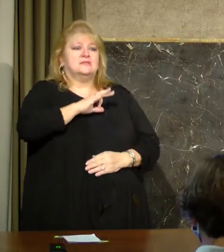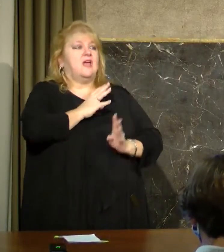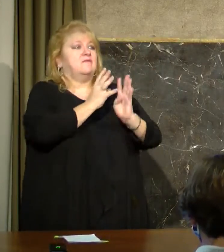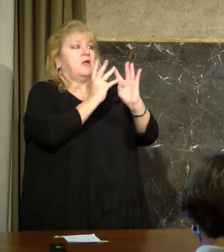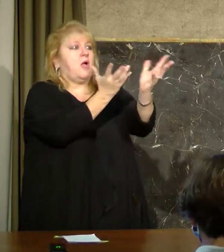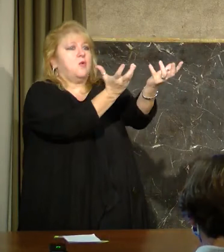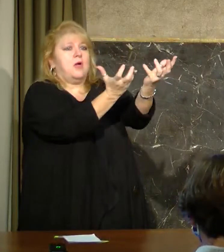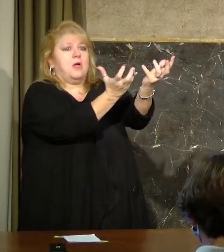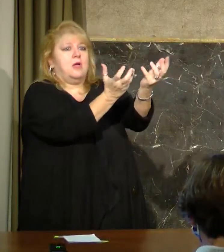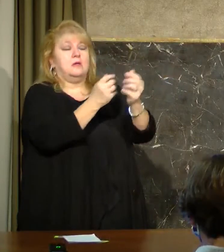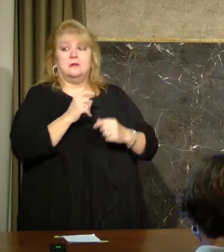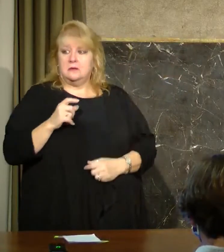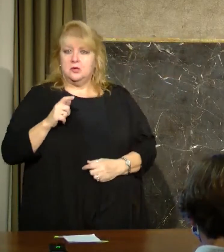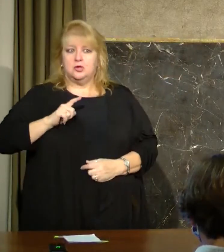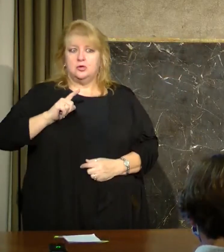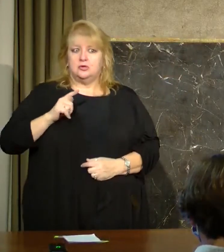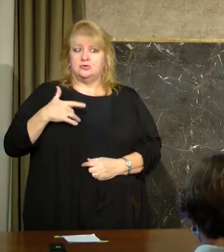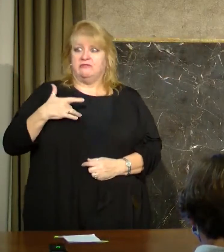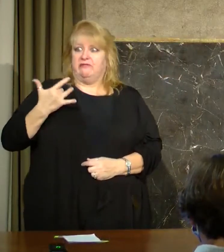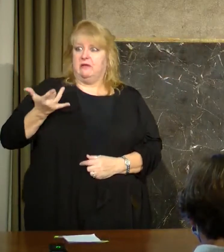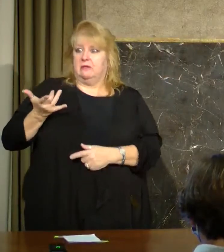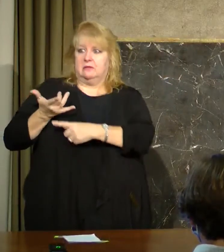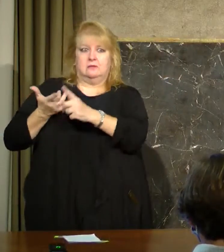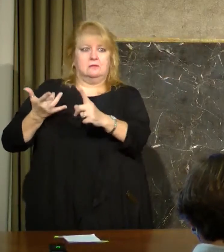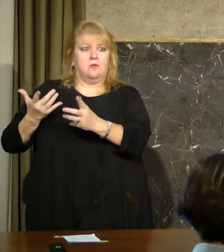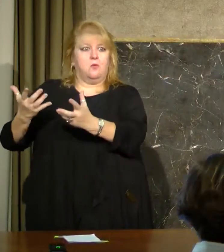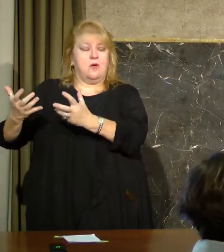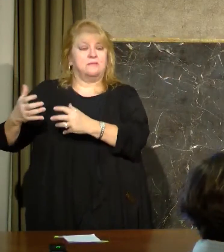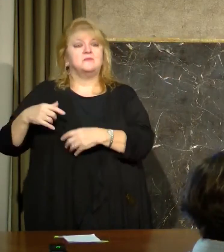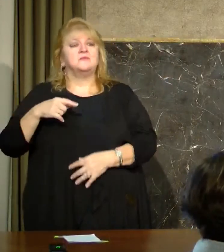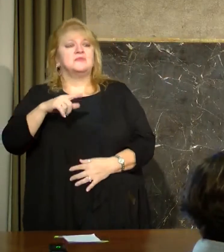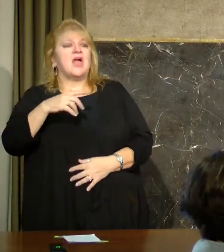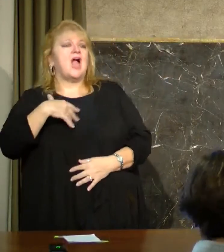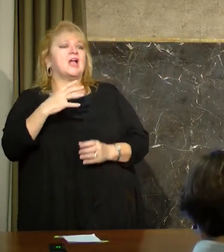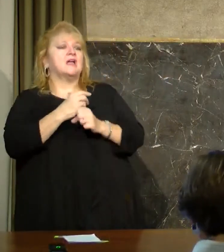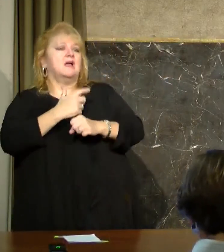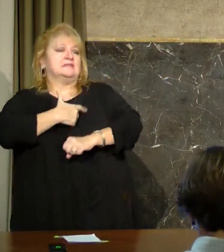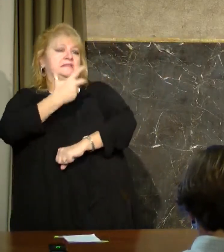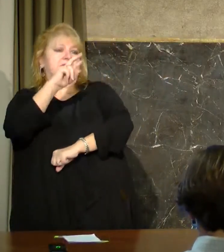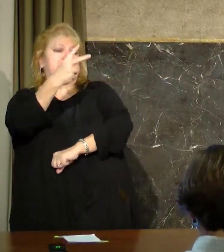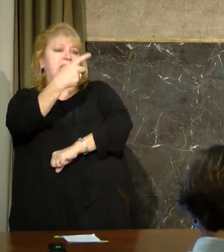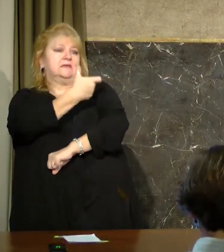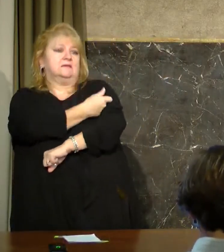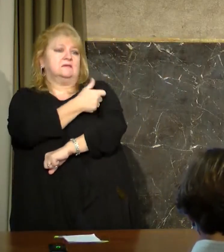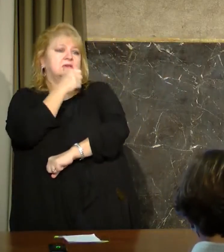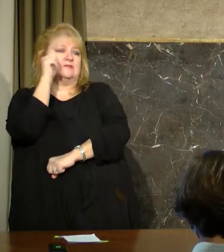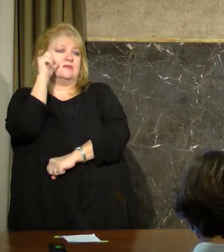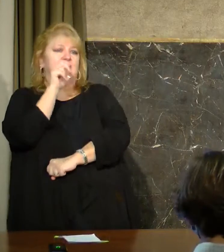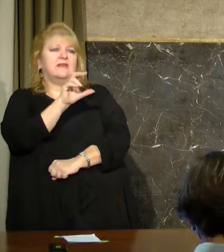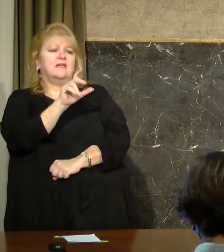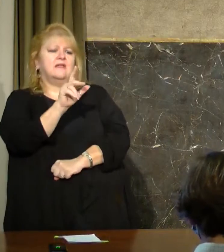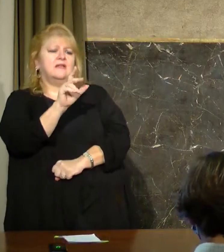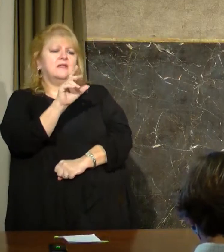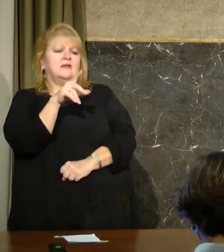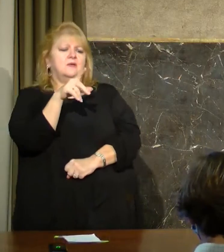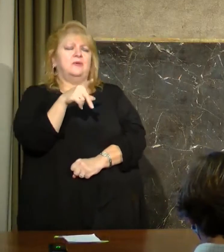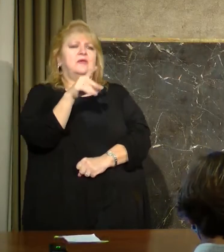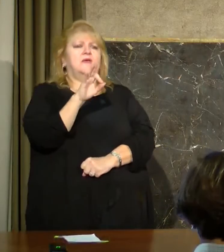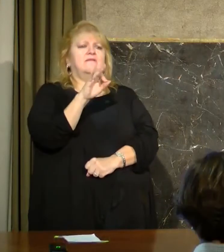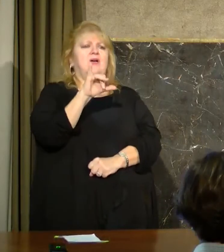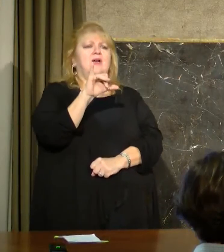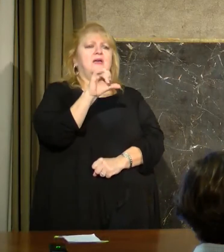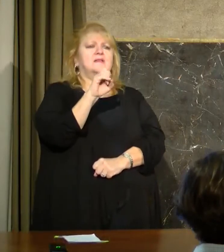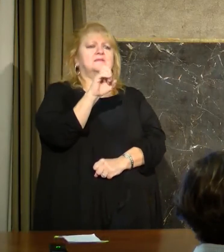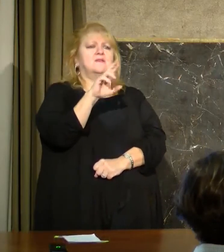I was fortunate to get my second dose of the Pfizer vaccine yesterday. I got it at UMC